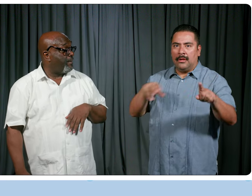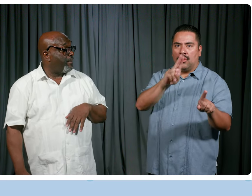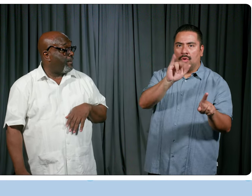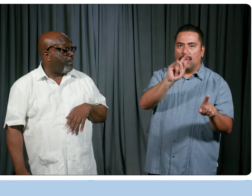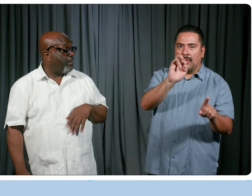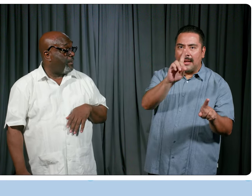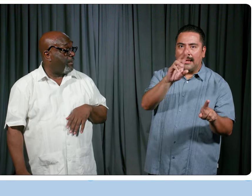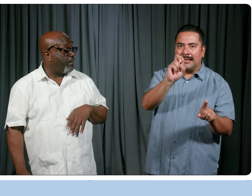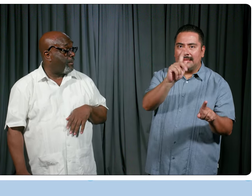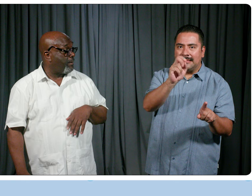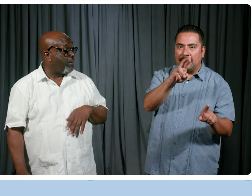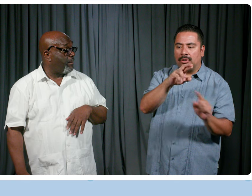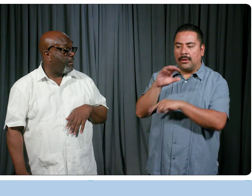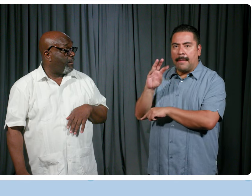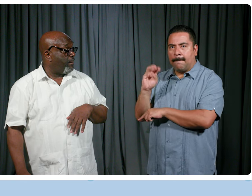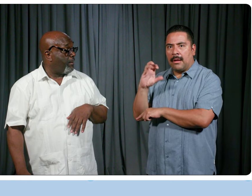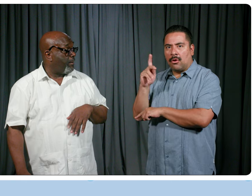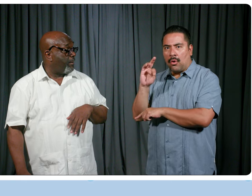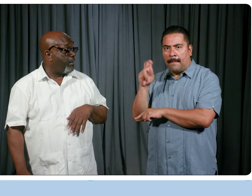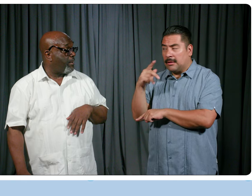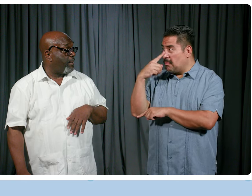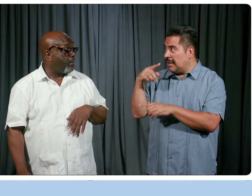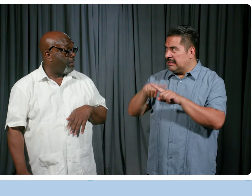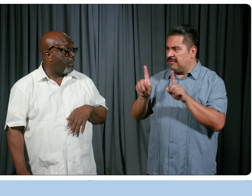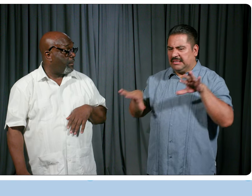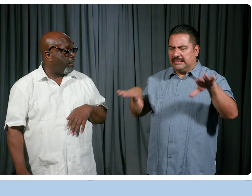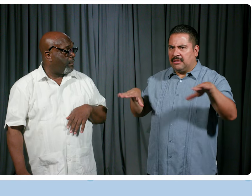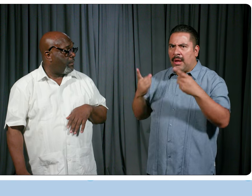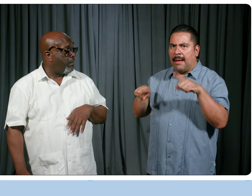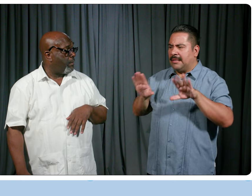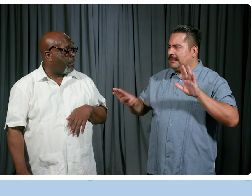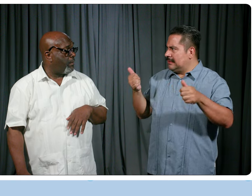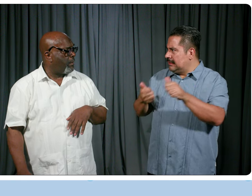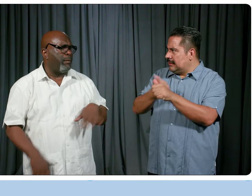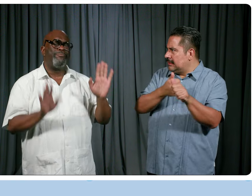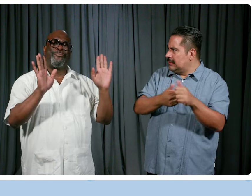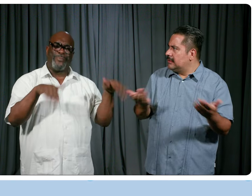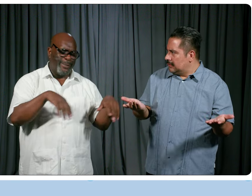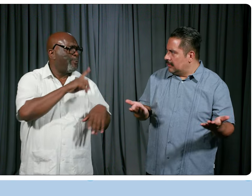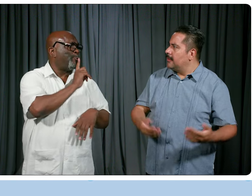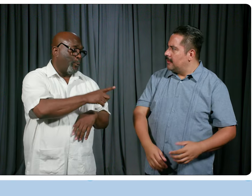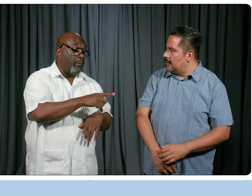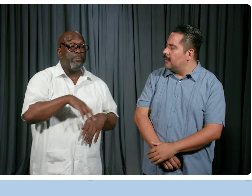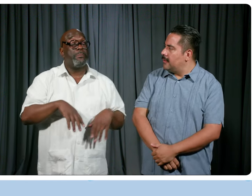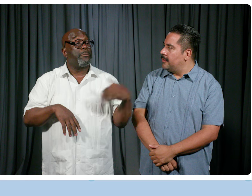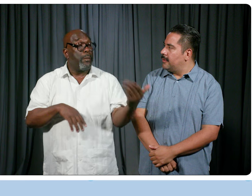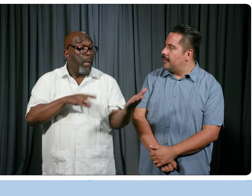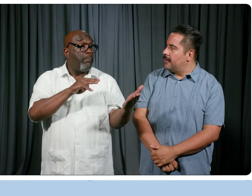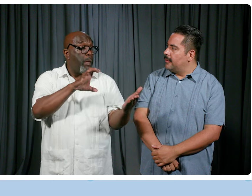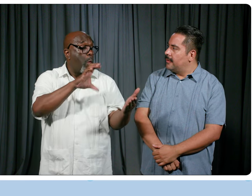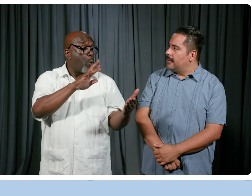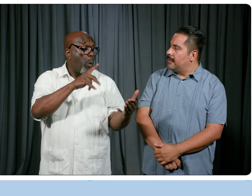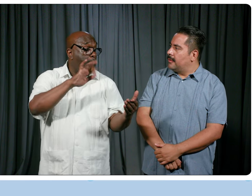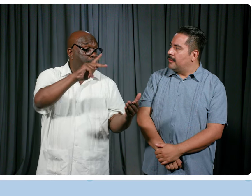at the United Center and then McCormick. Can you tell us like the difference between what will be happening at those two different places? Sure. So McCormick Place will be